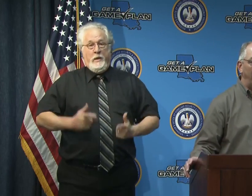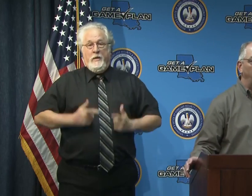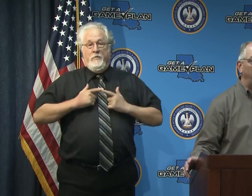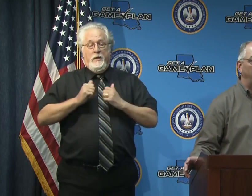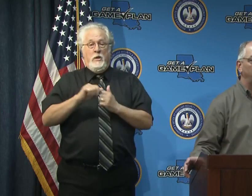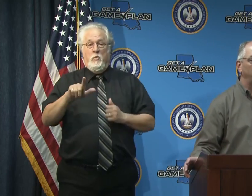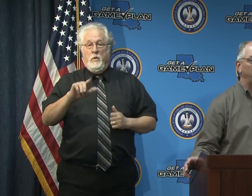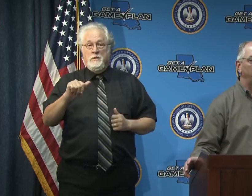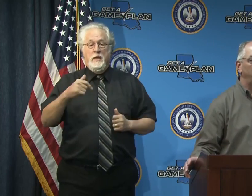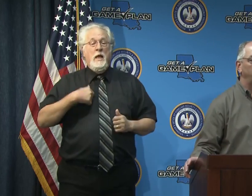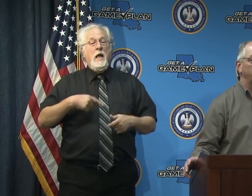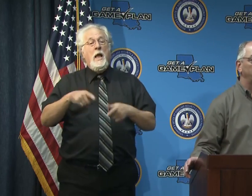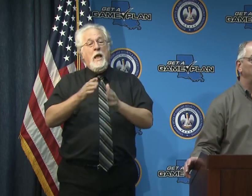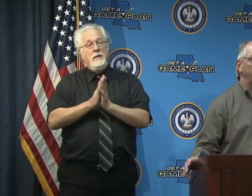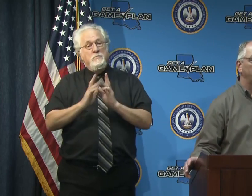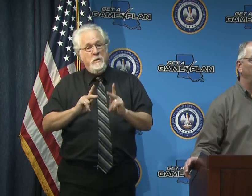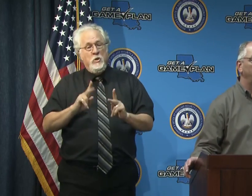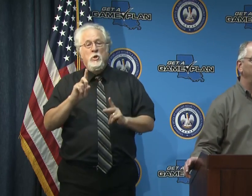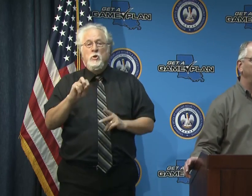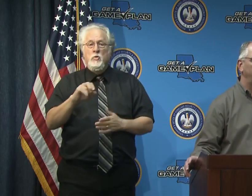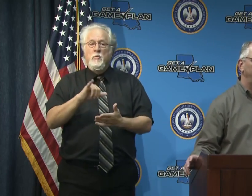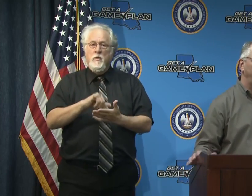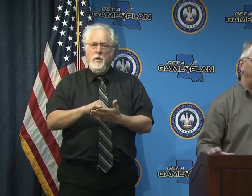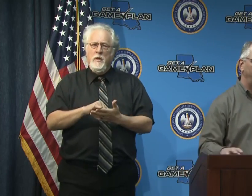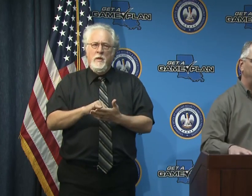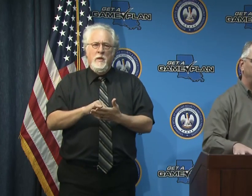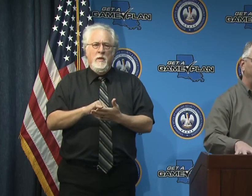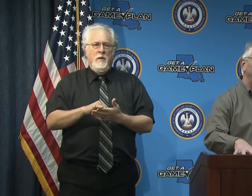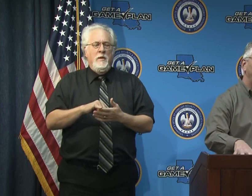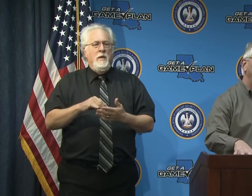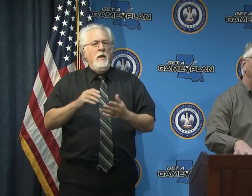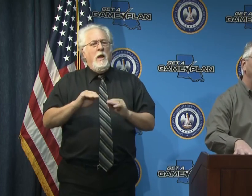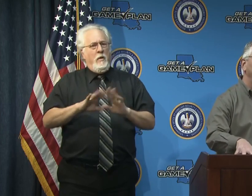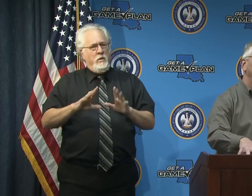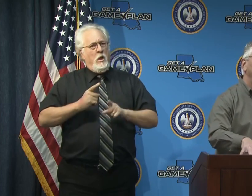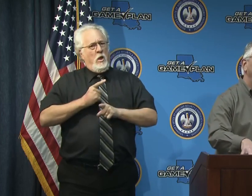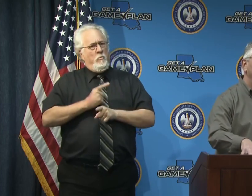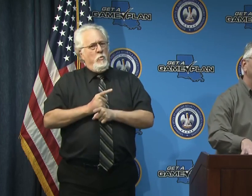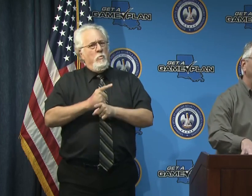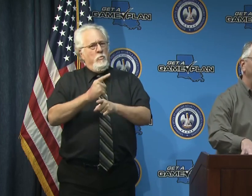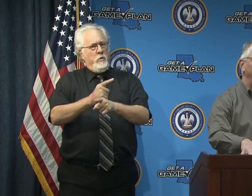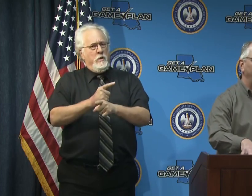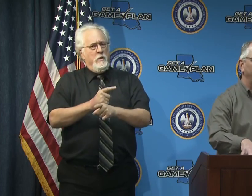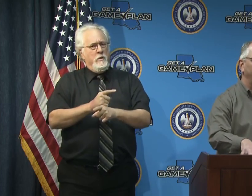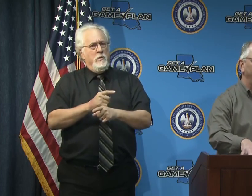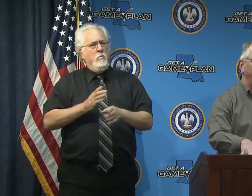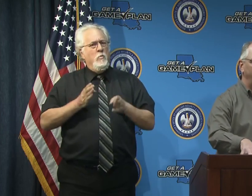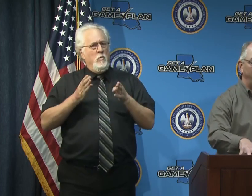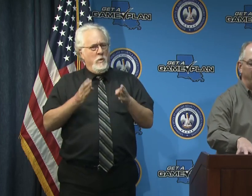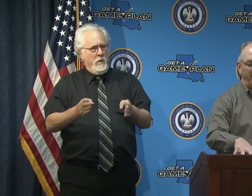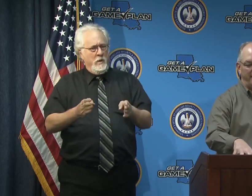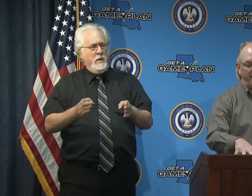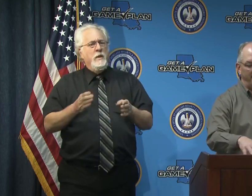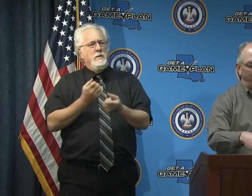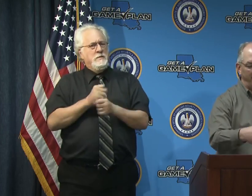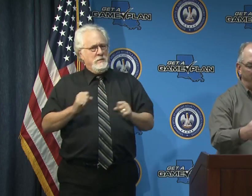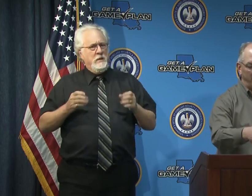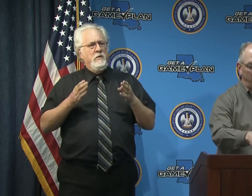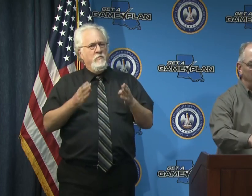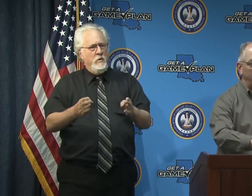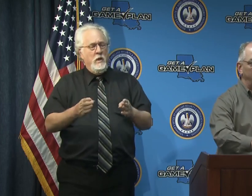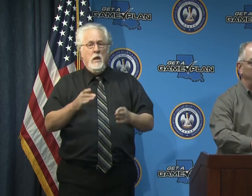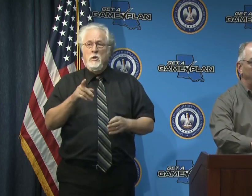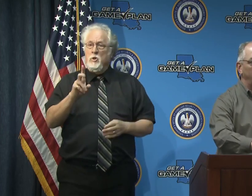i would ask those individuals to do so and and obviously an appropriate uh safe manner um and and